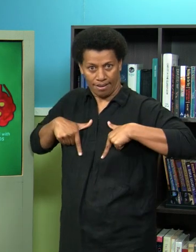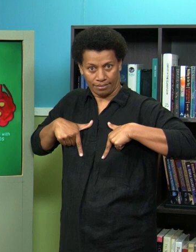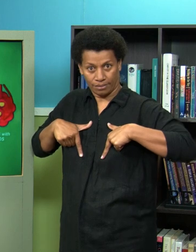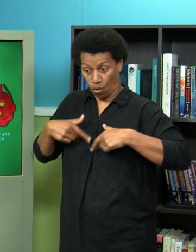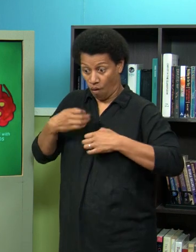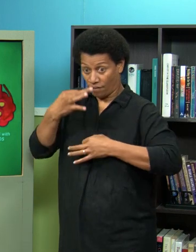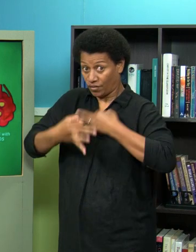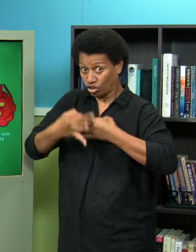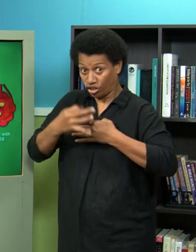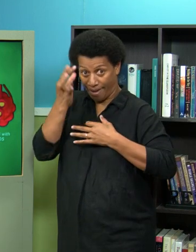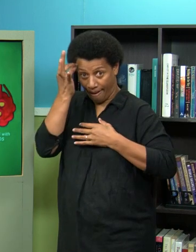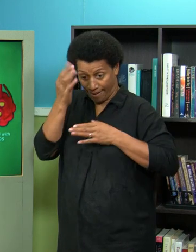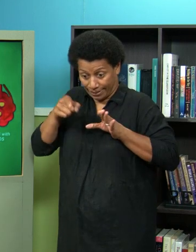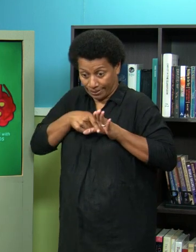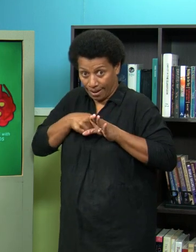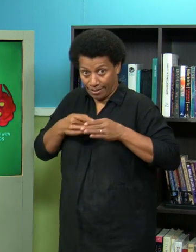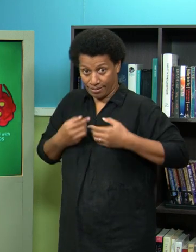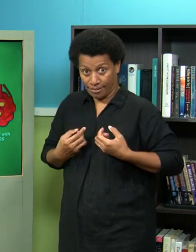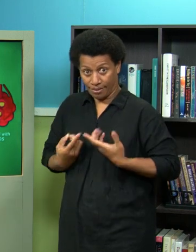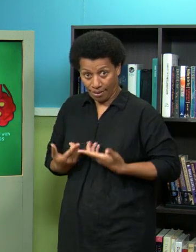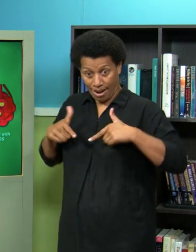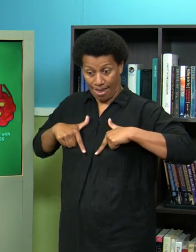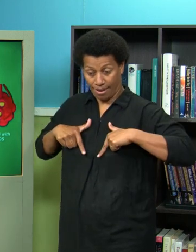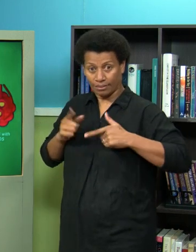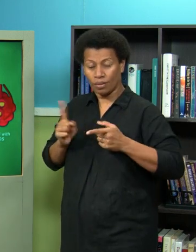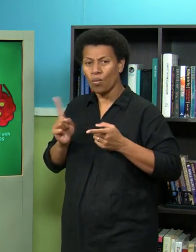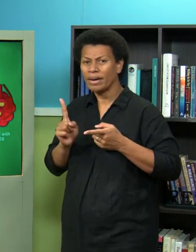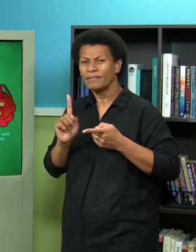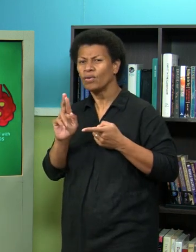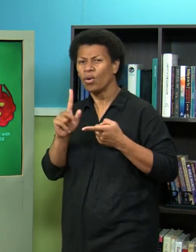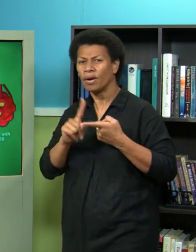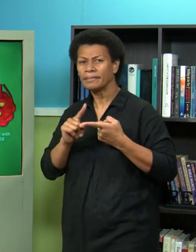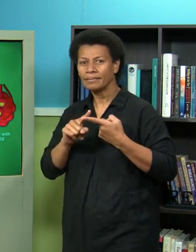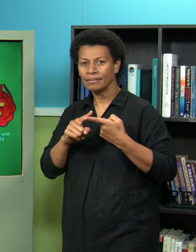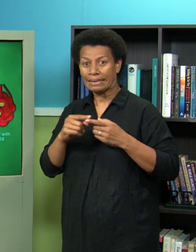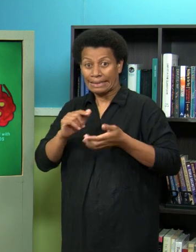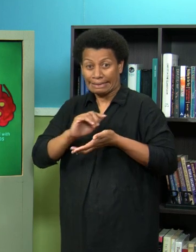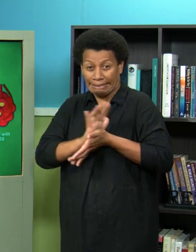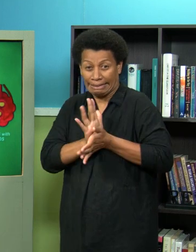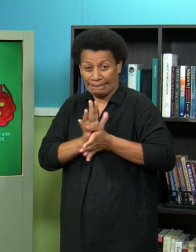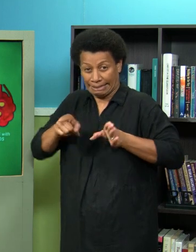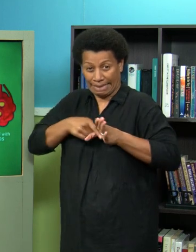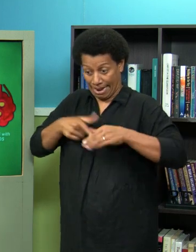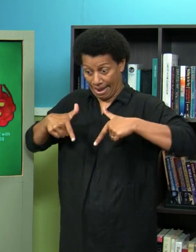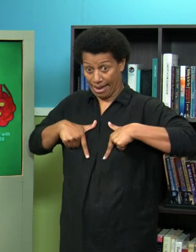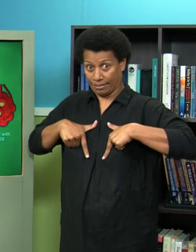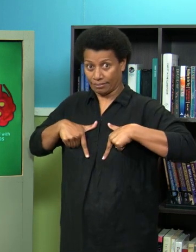very important function now its function is to get rid of all the dirt that builds up inside the lungs inside